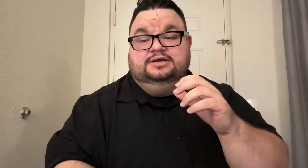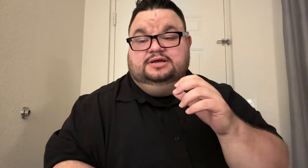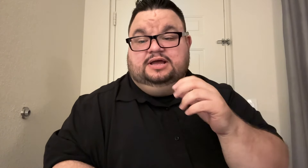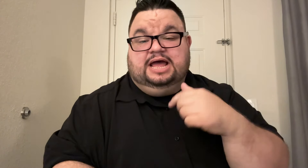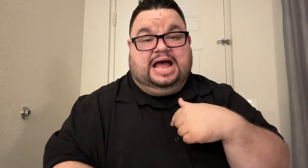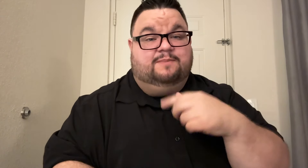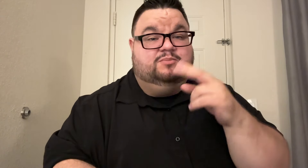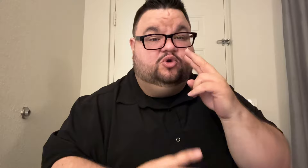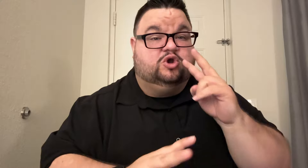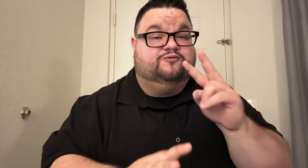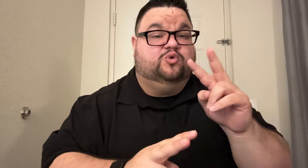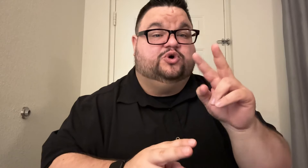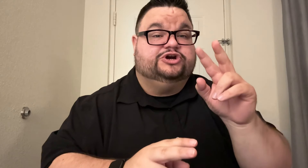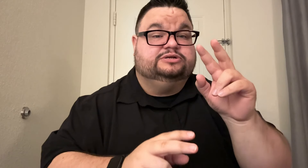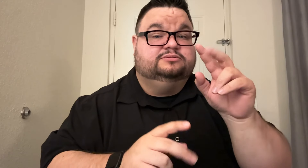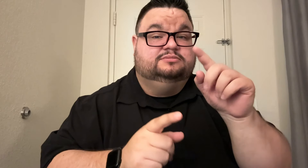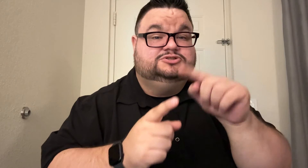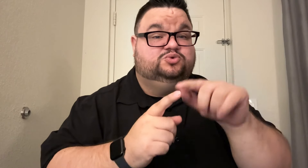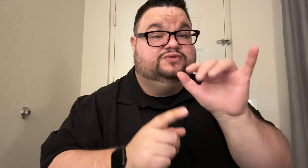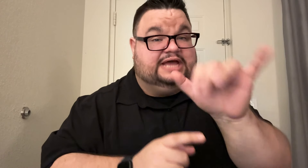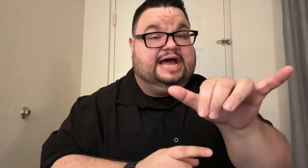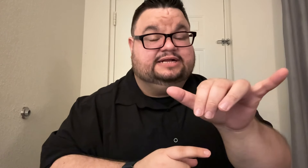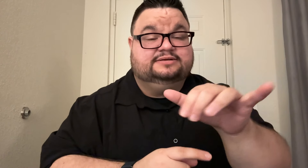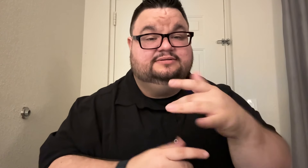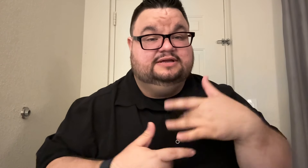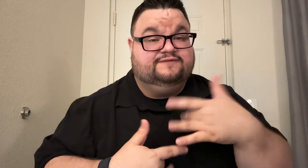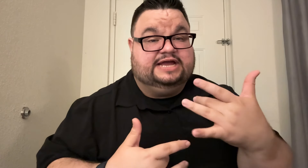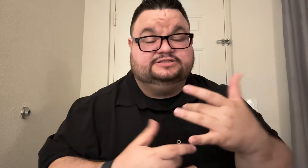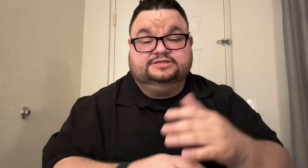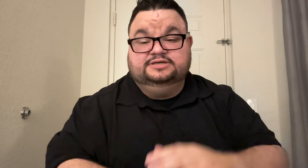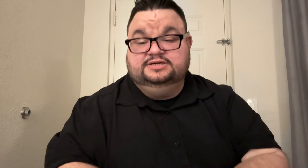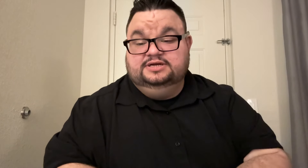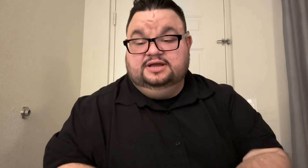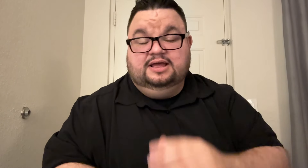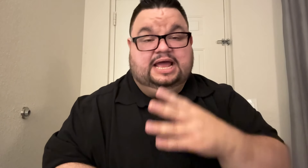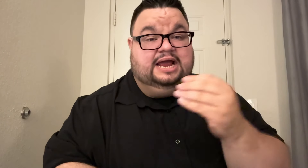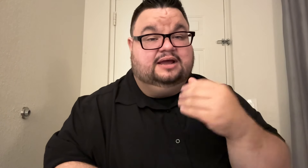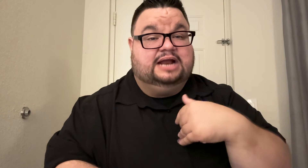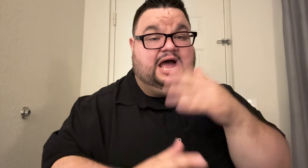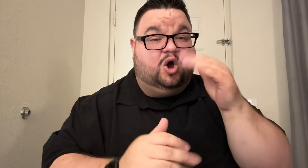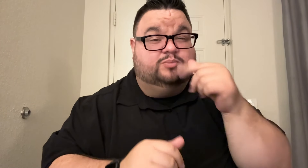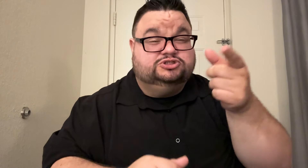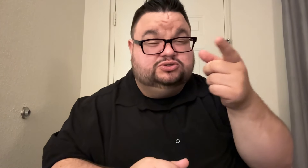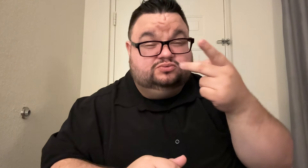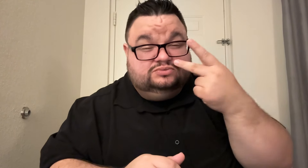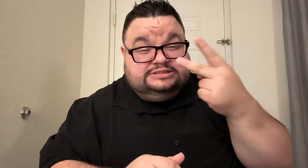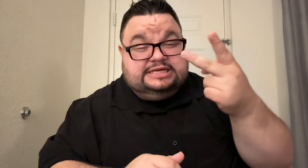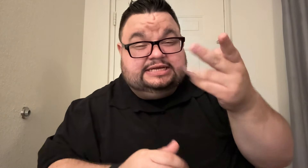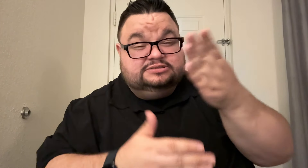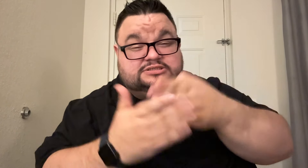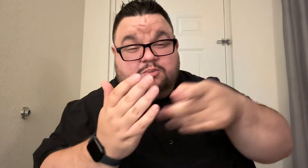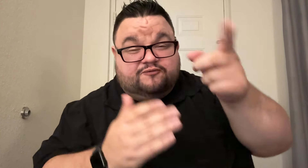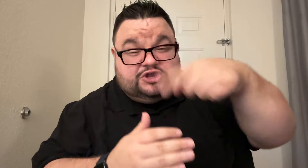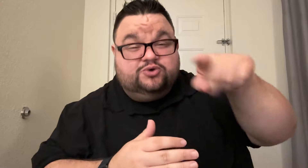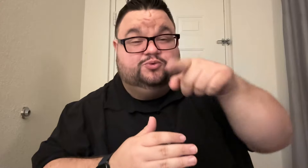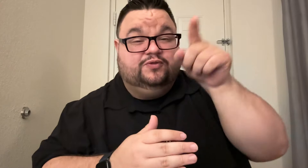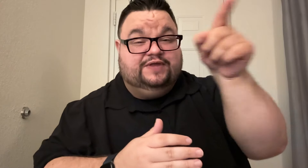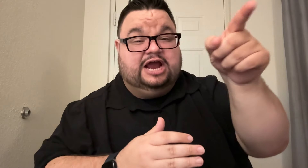I'm looking forward to that event. And I hope to see some of you there